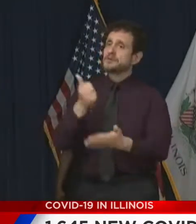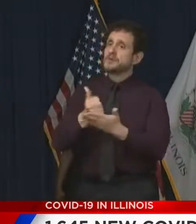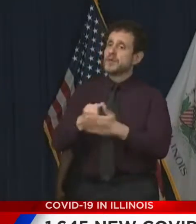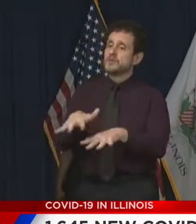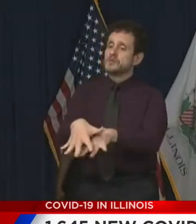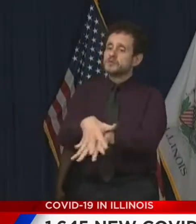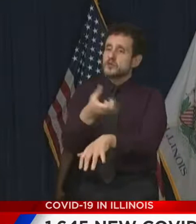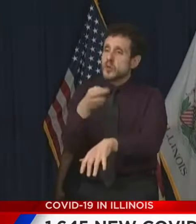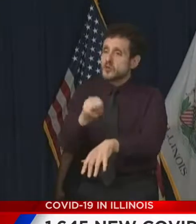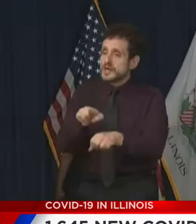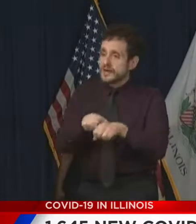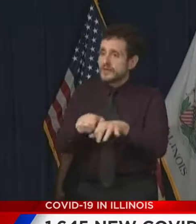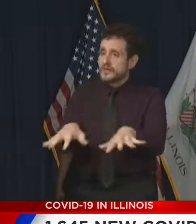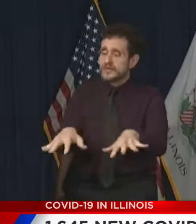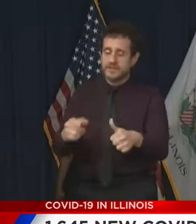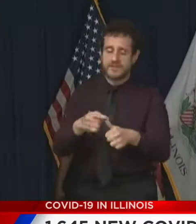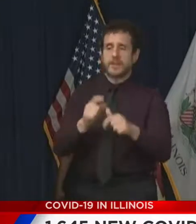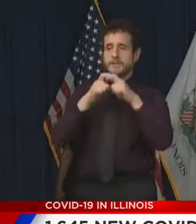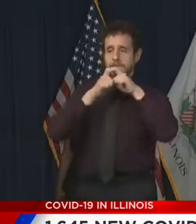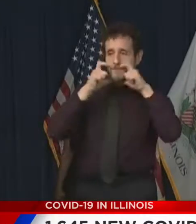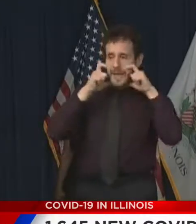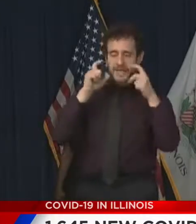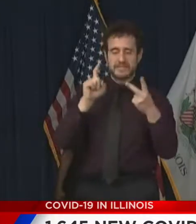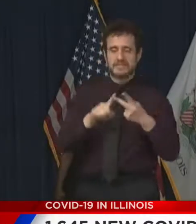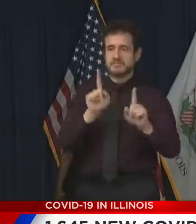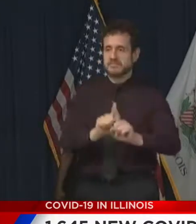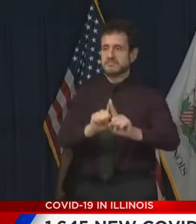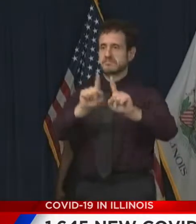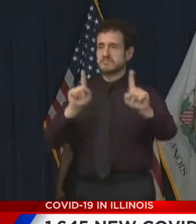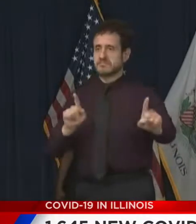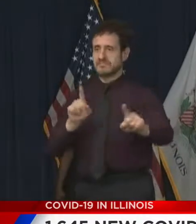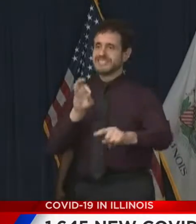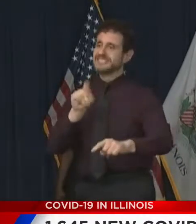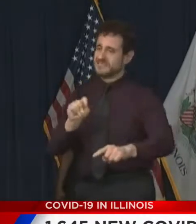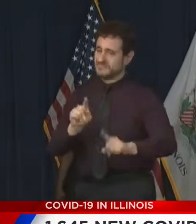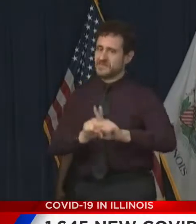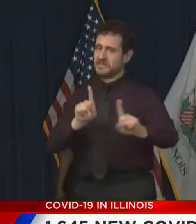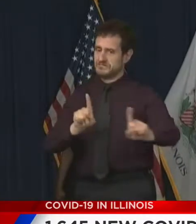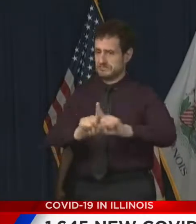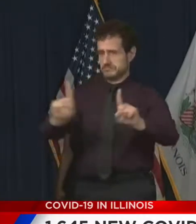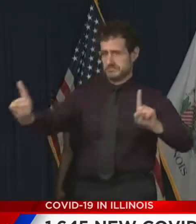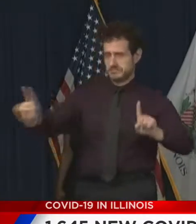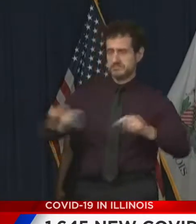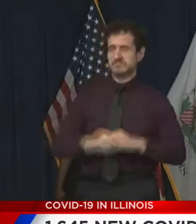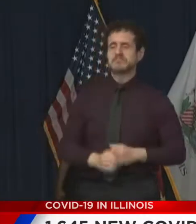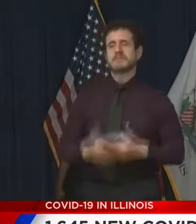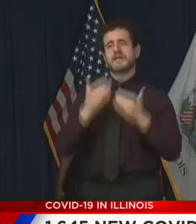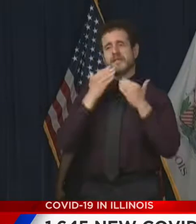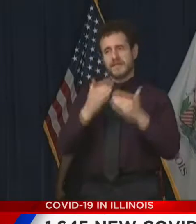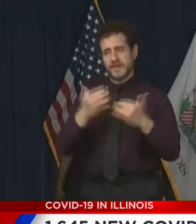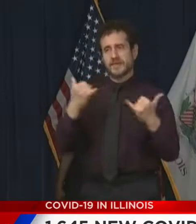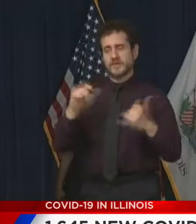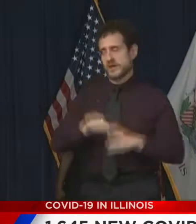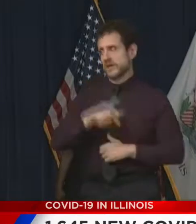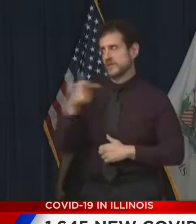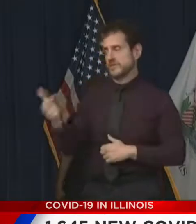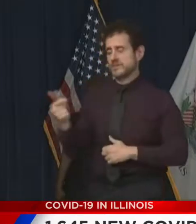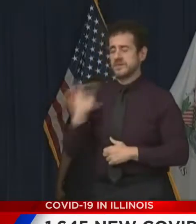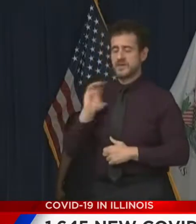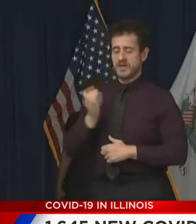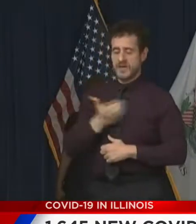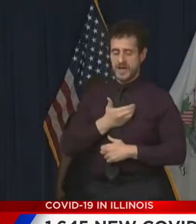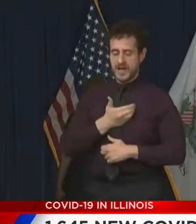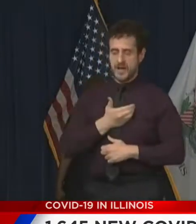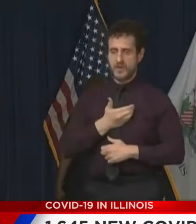we can do to stay healthy and safe during this pandemic. So thank you. And with that, I'd like to turn it over to our